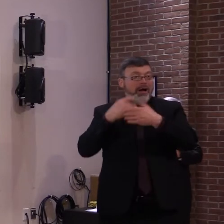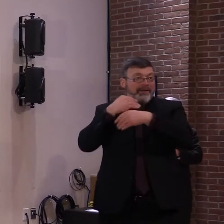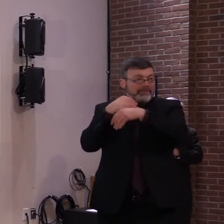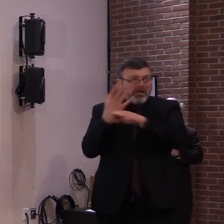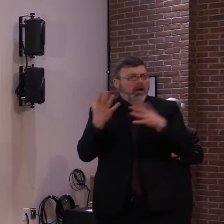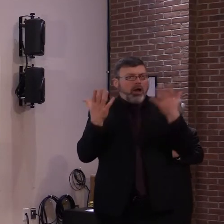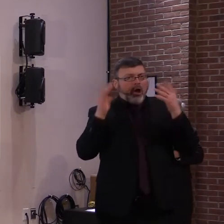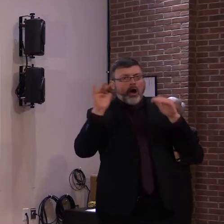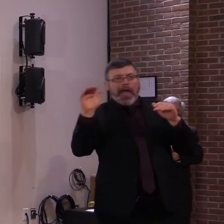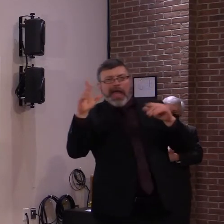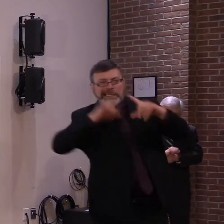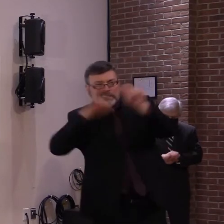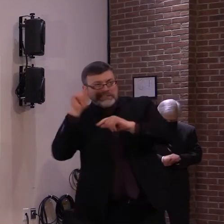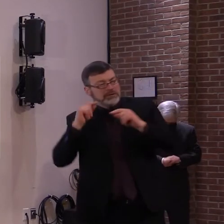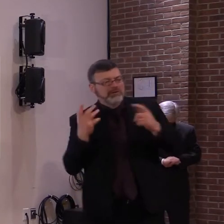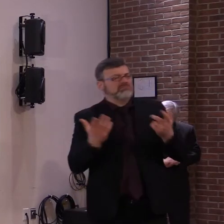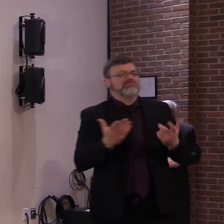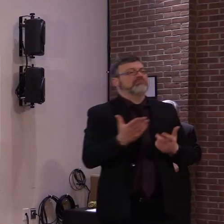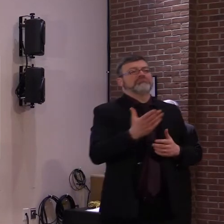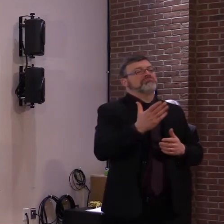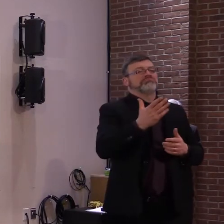for vaccine appointments either.